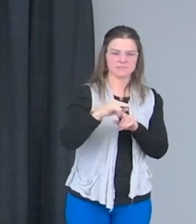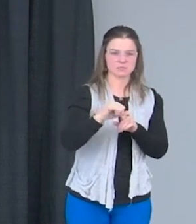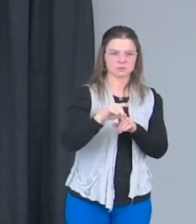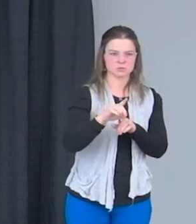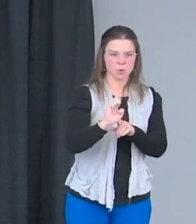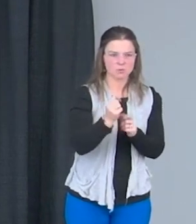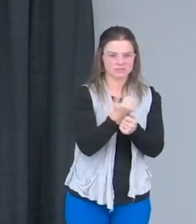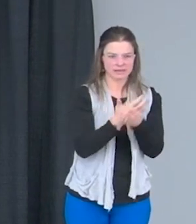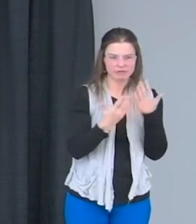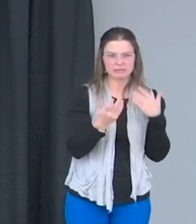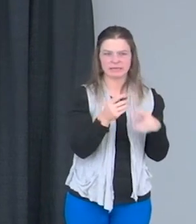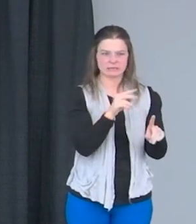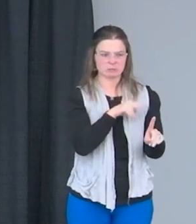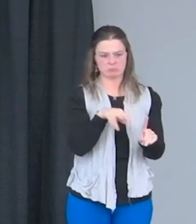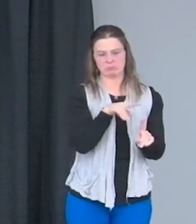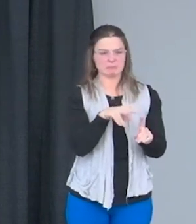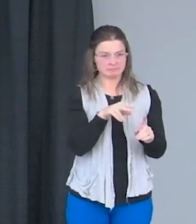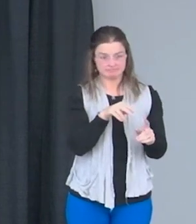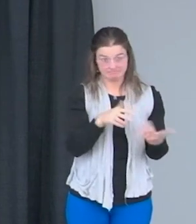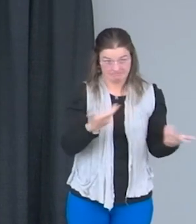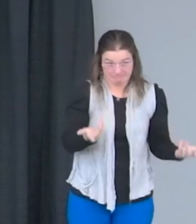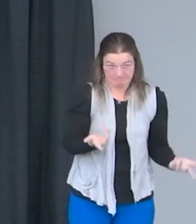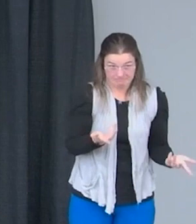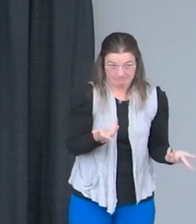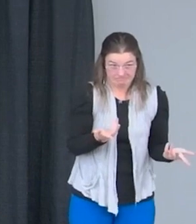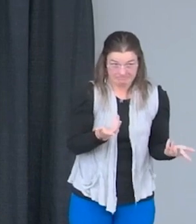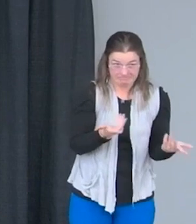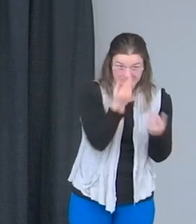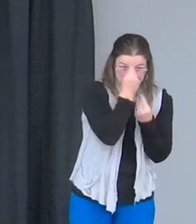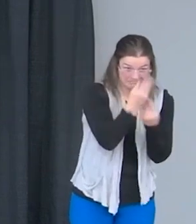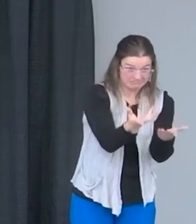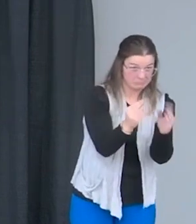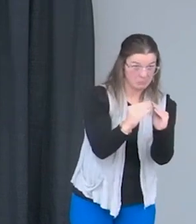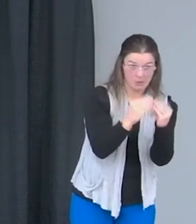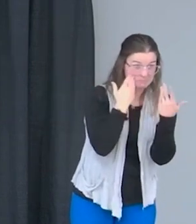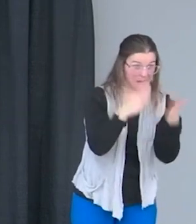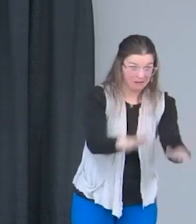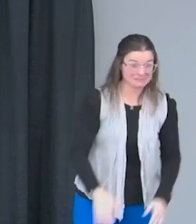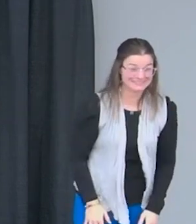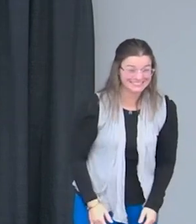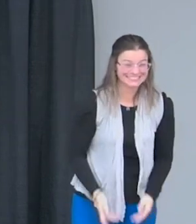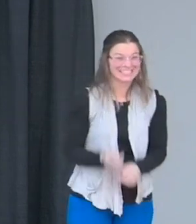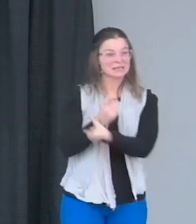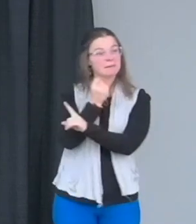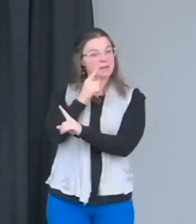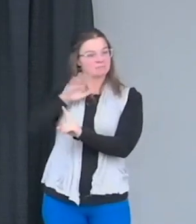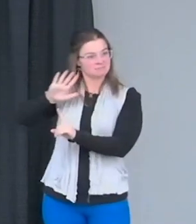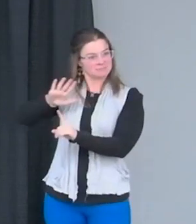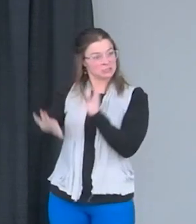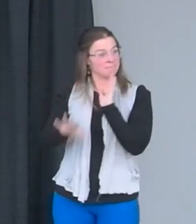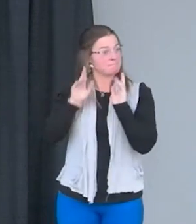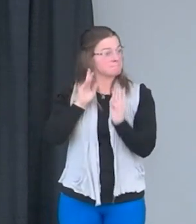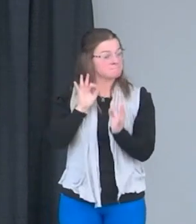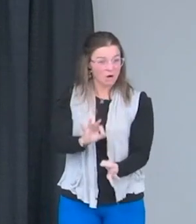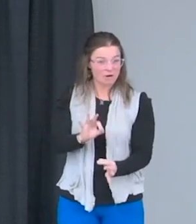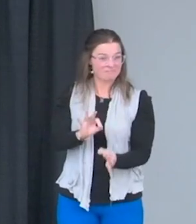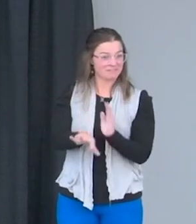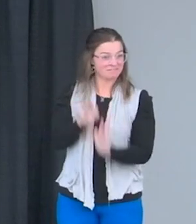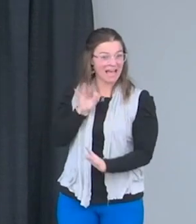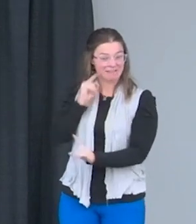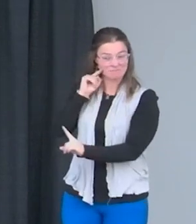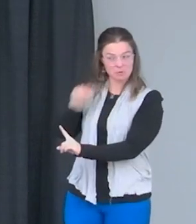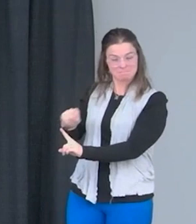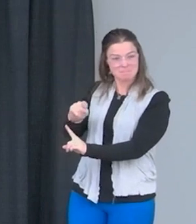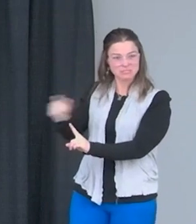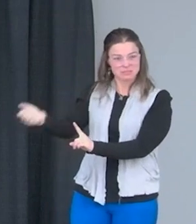during National Disability Employment Awareness Month and how perfect he is to come and speak about his journey. What so